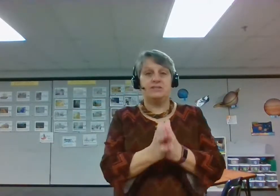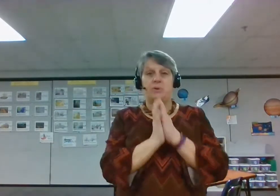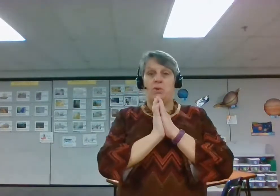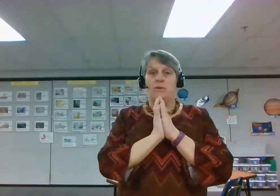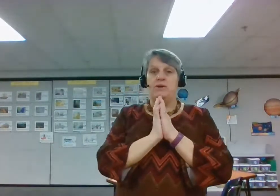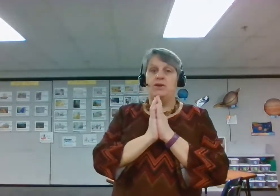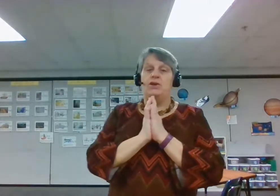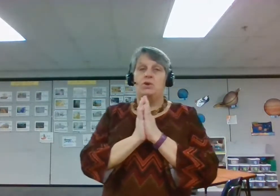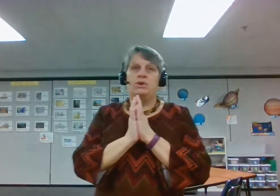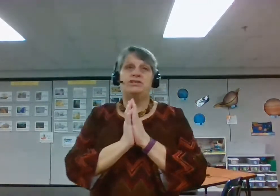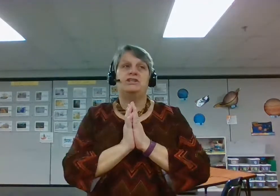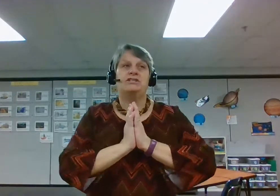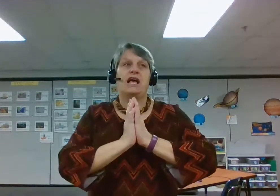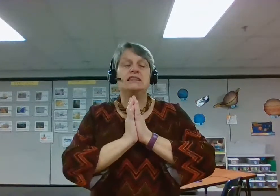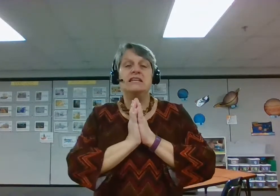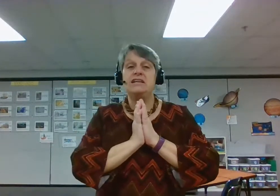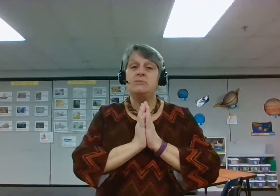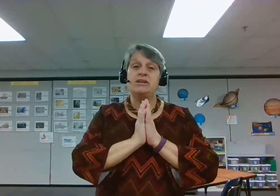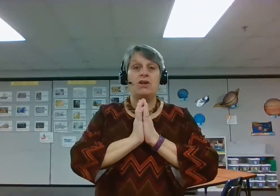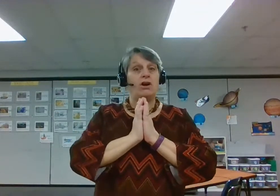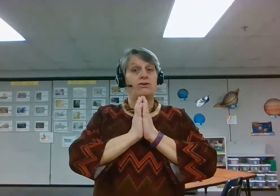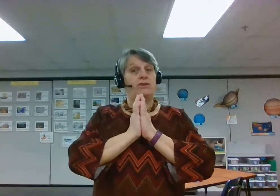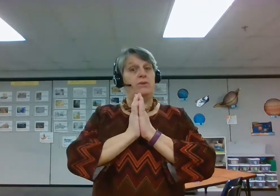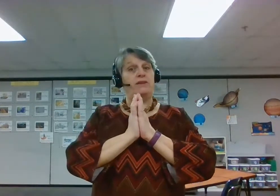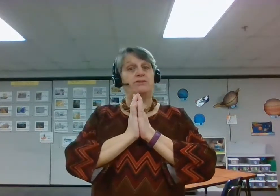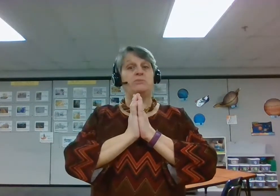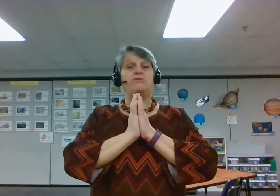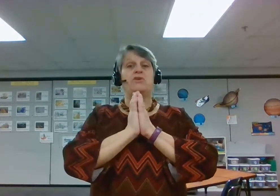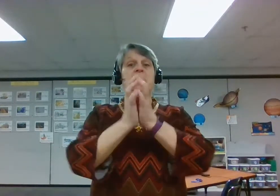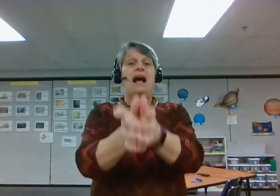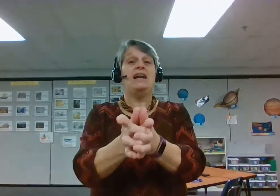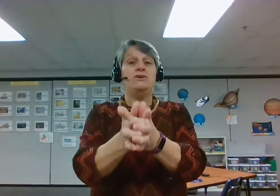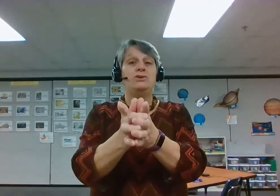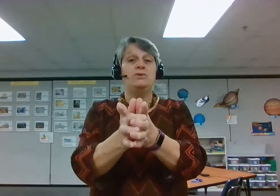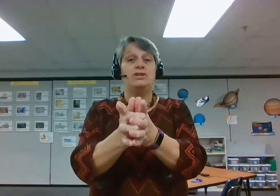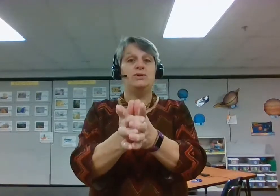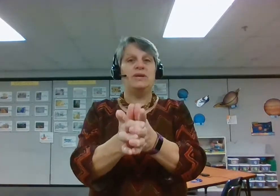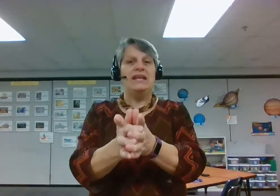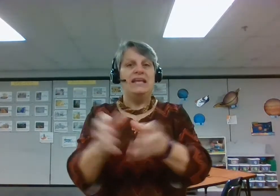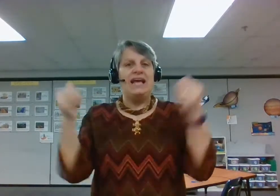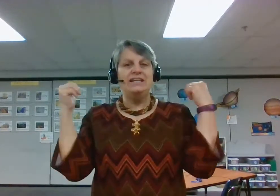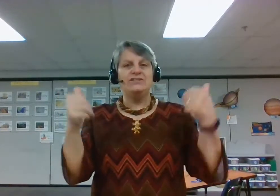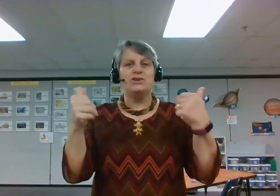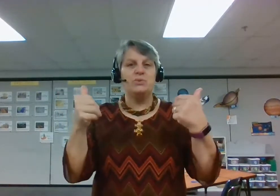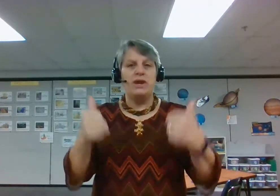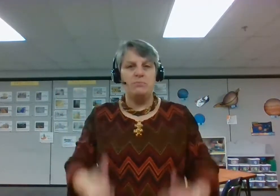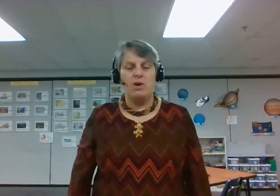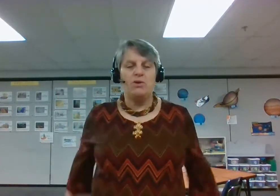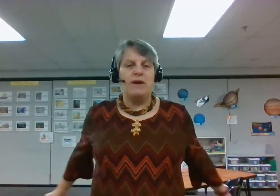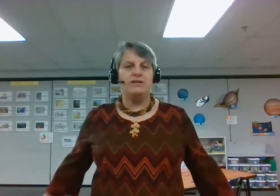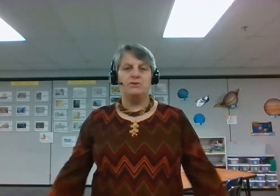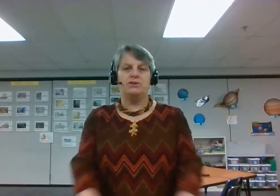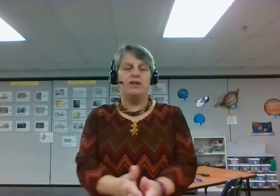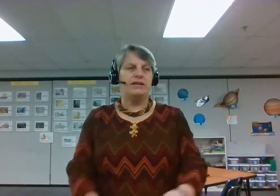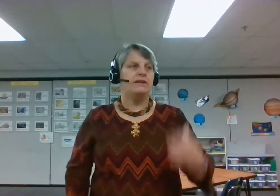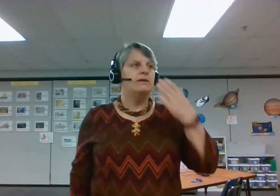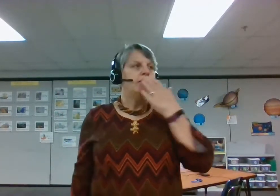this poem, which is a little bit longer than we have learned before, but I know you can do it. And it's a great poem. I know you'll like it.